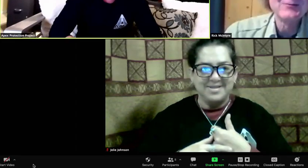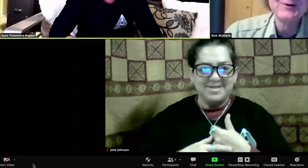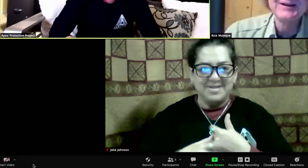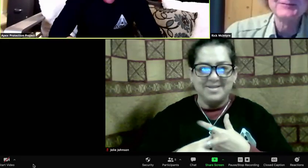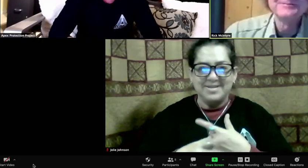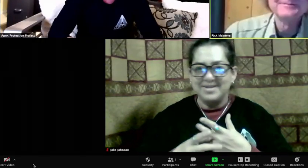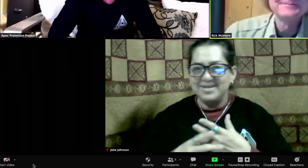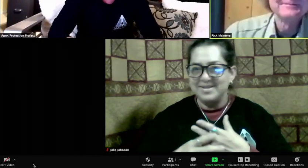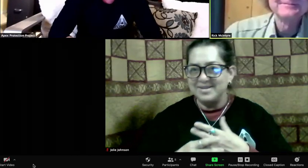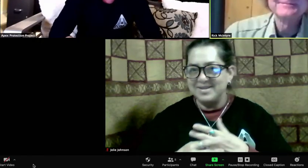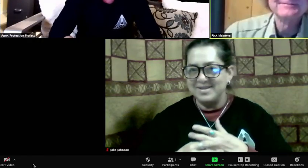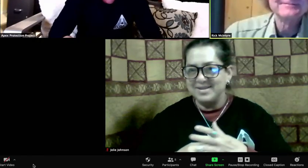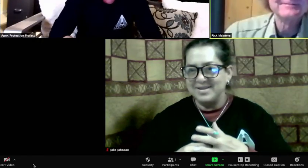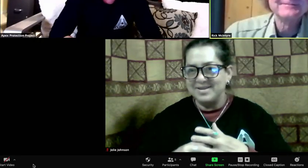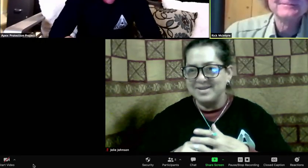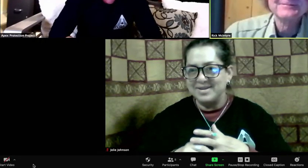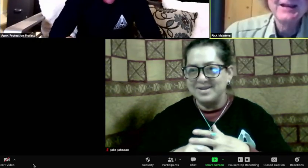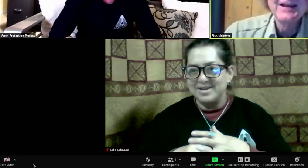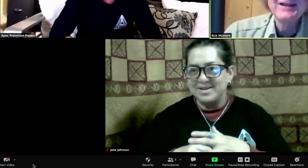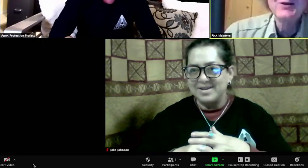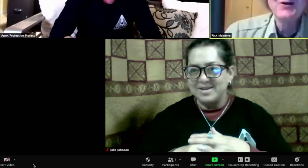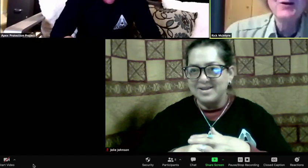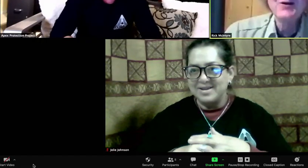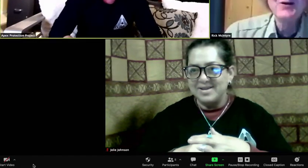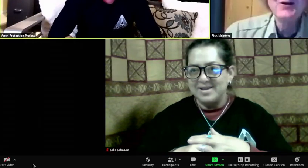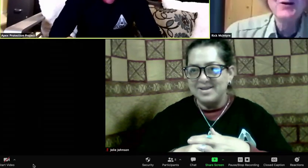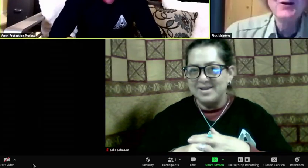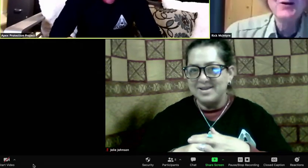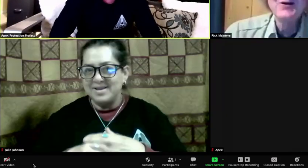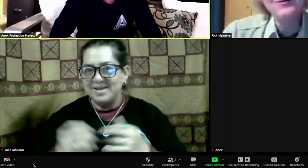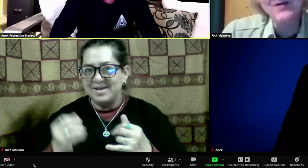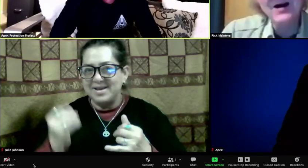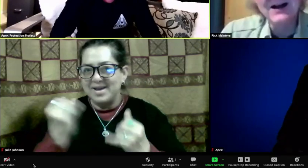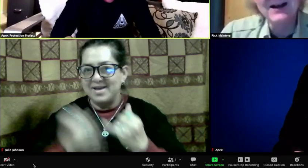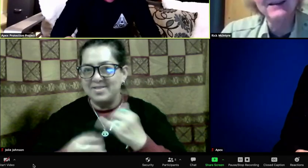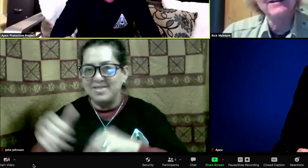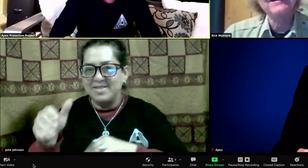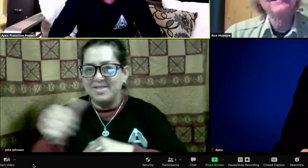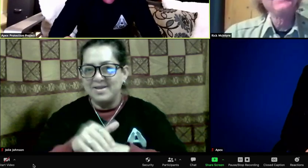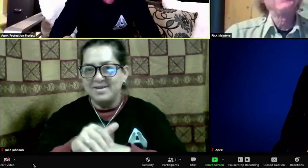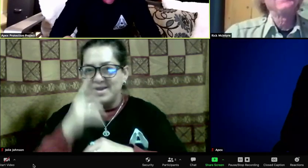the brunette ended up victorious over the pond in the end.